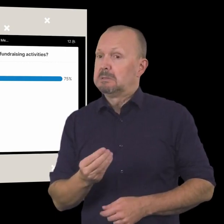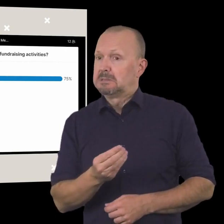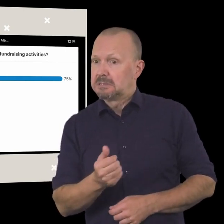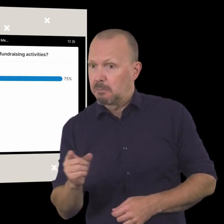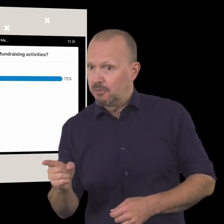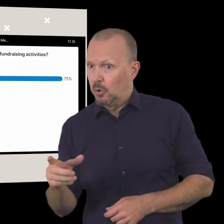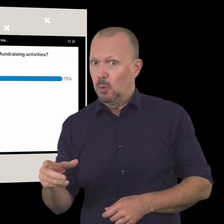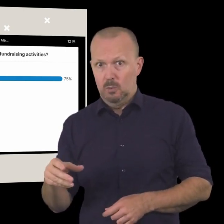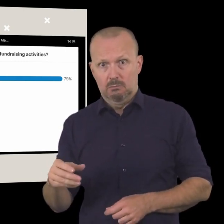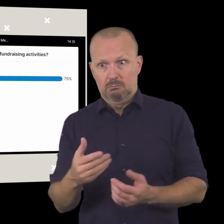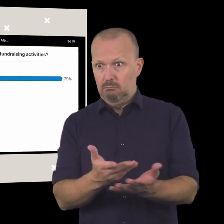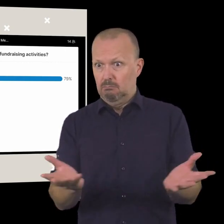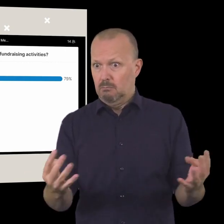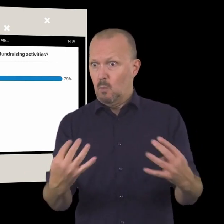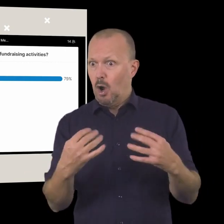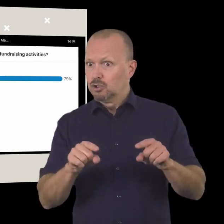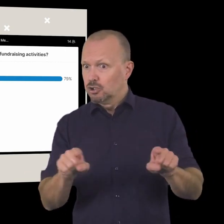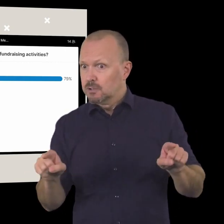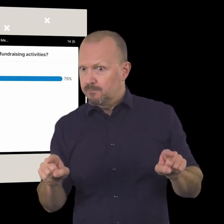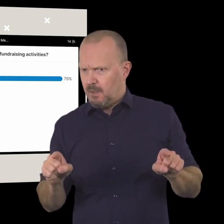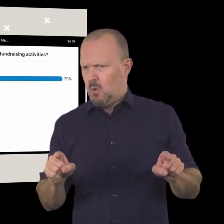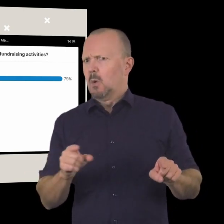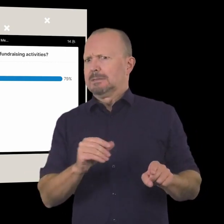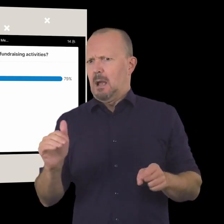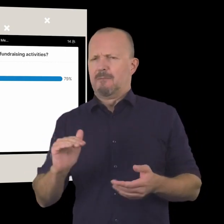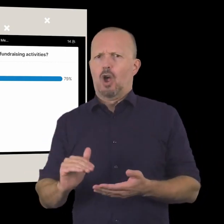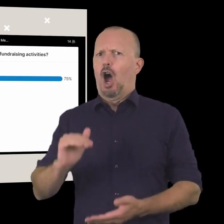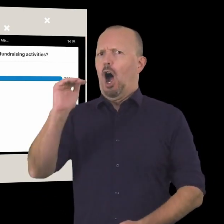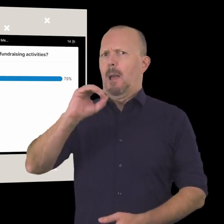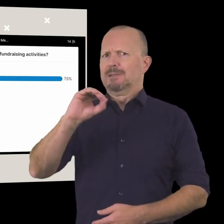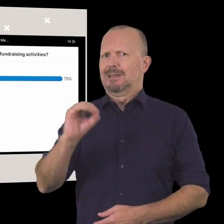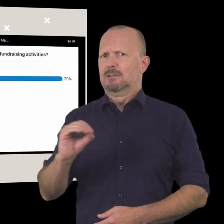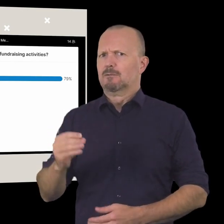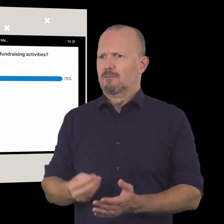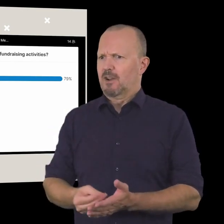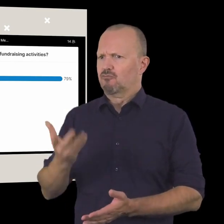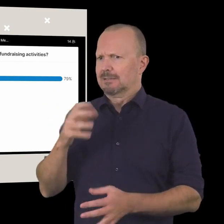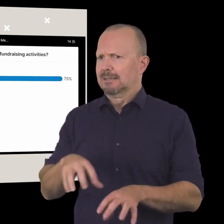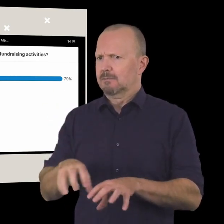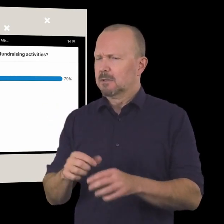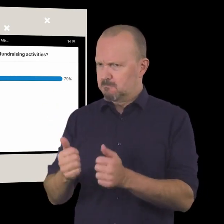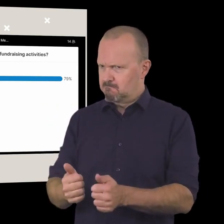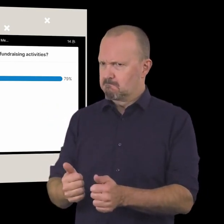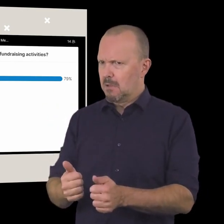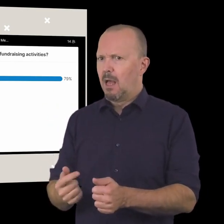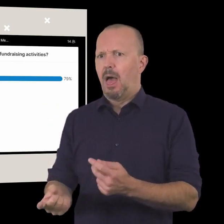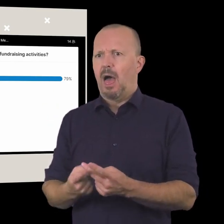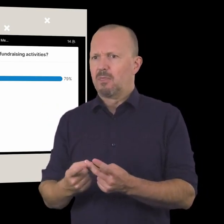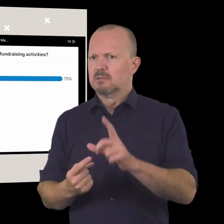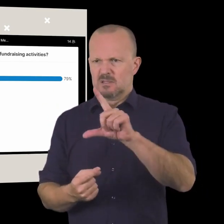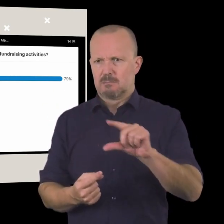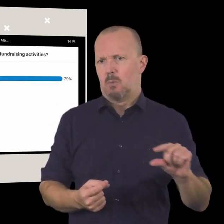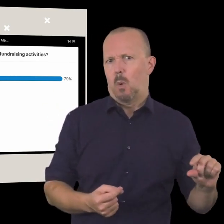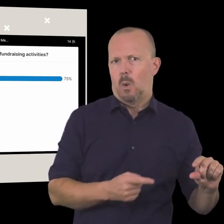interesting so some of you who are part of the workshop a large proportion of your uh income is coming from fundraising activities awesome